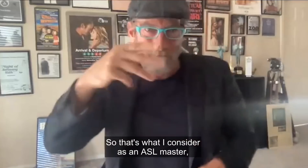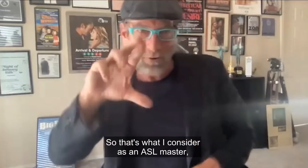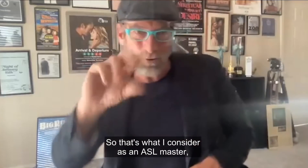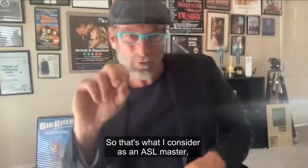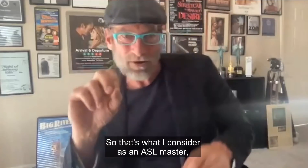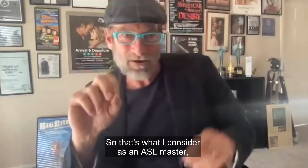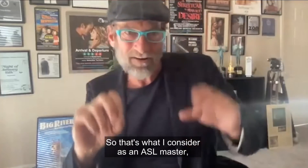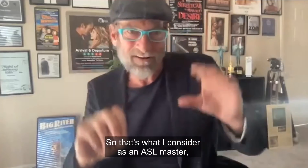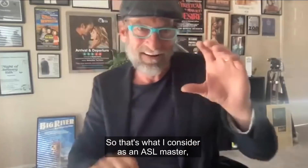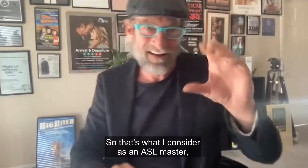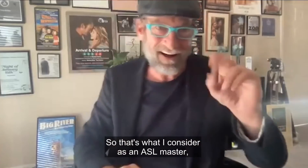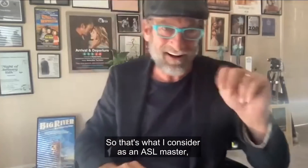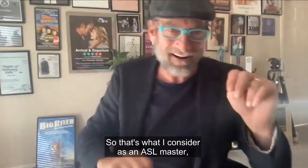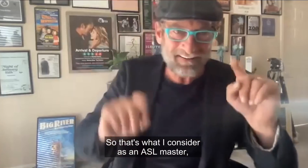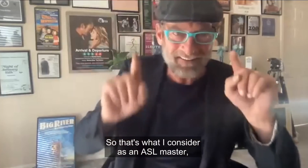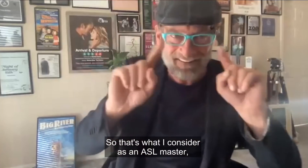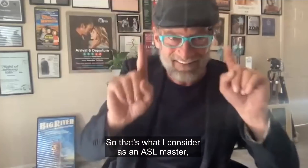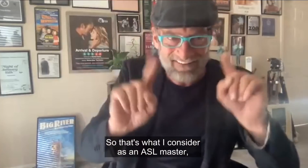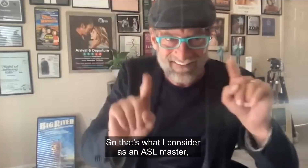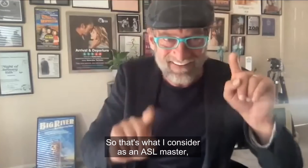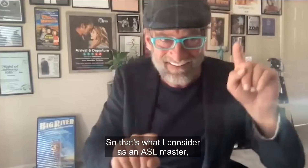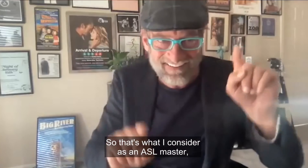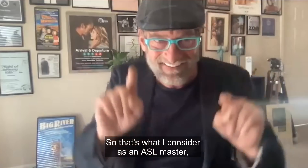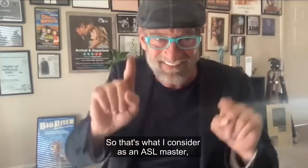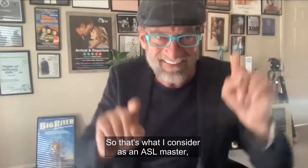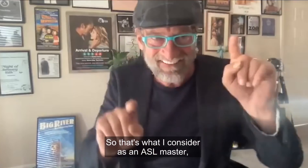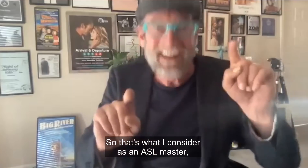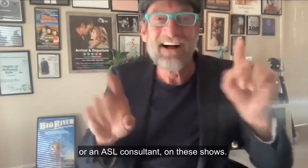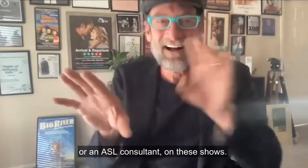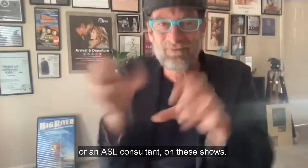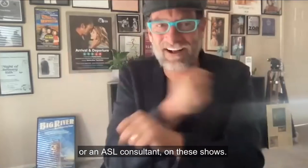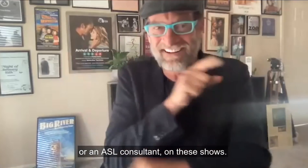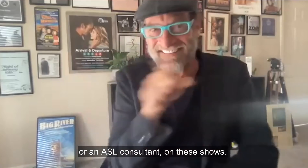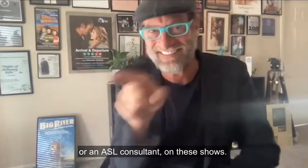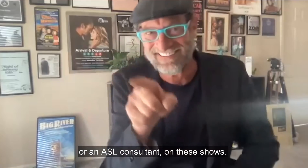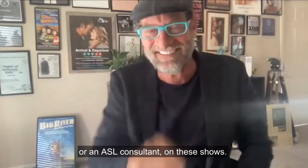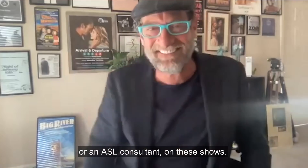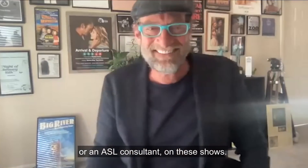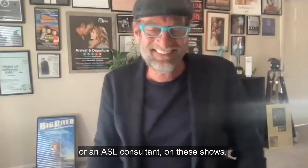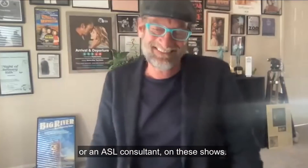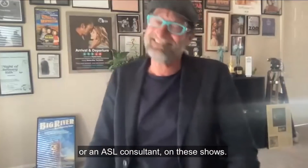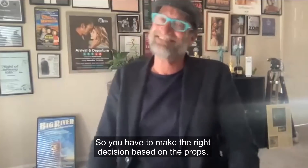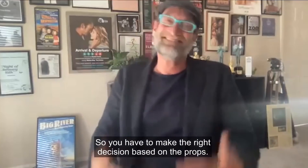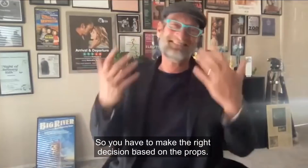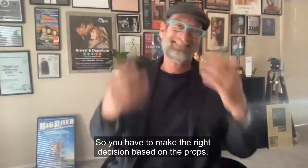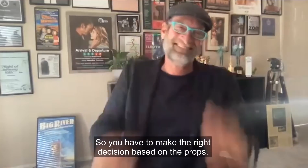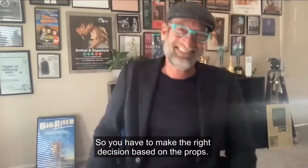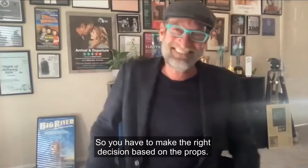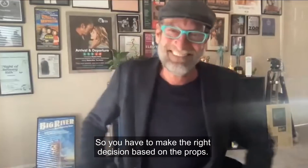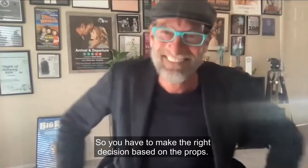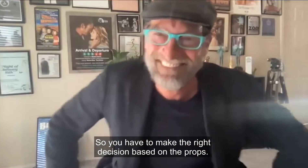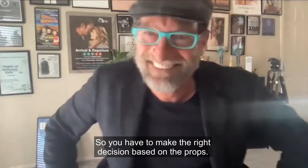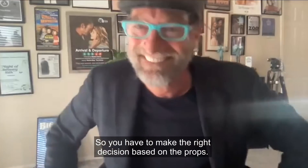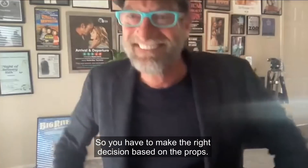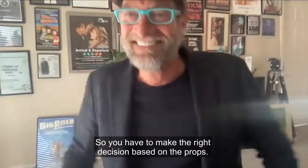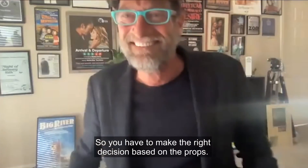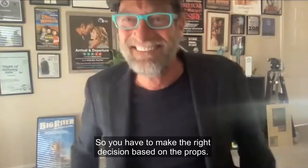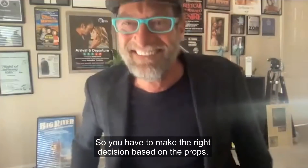what I consider as an ASL master or an ASL consultant on these shows. So you have to make the right decision based on the props.